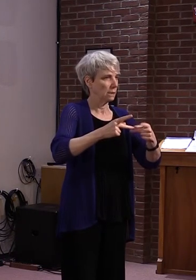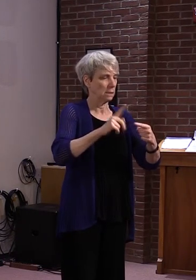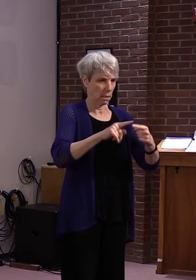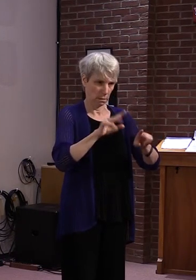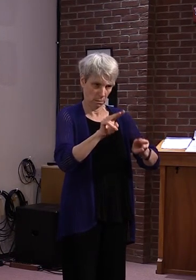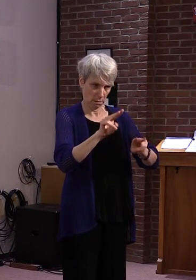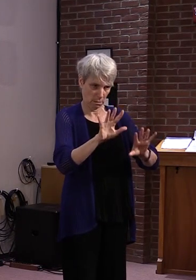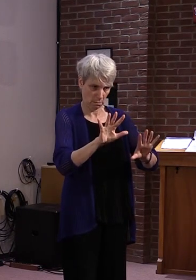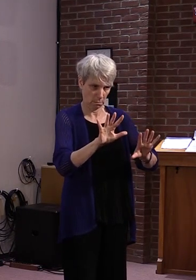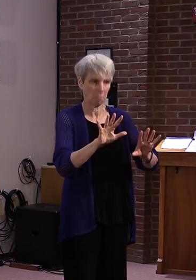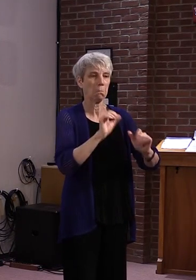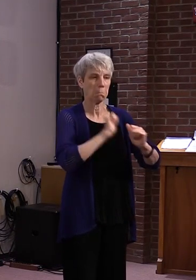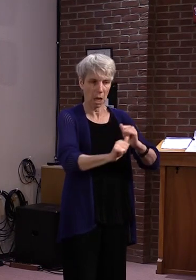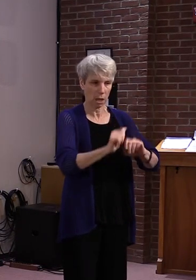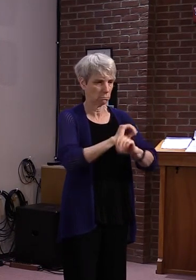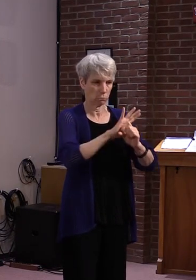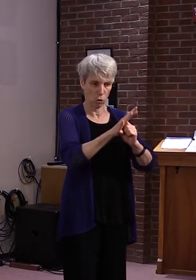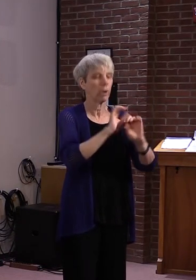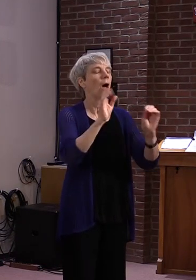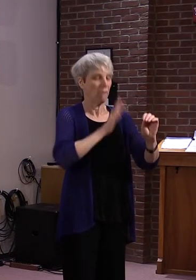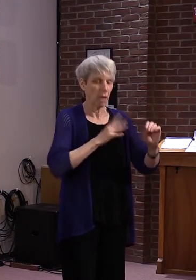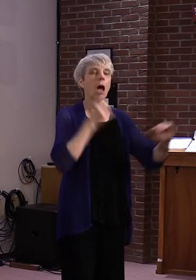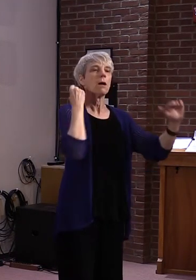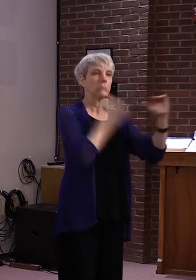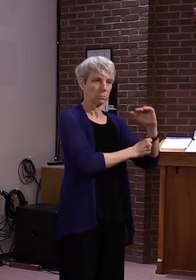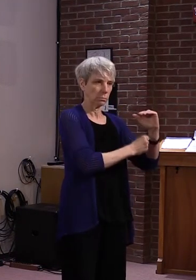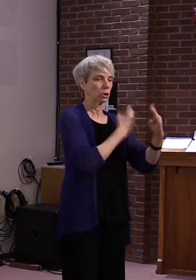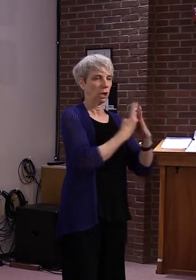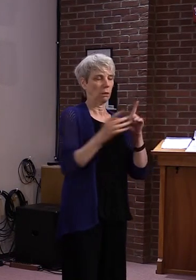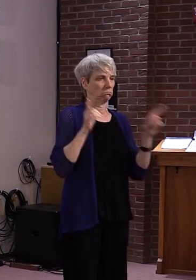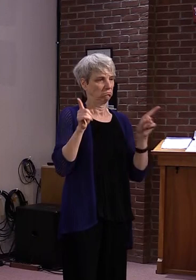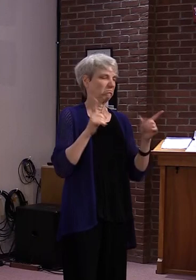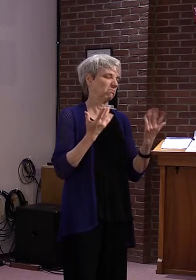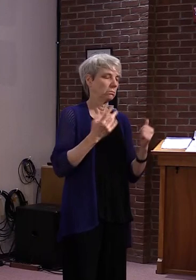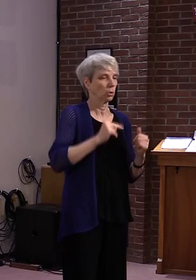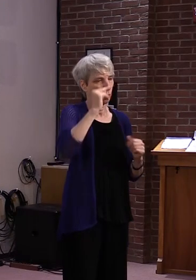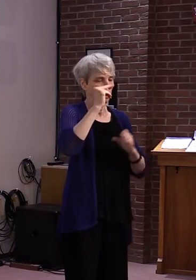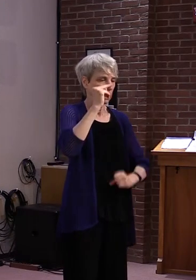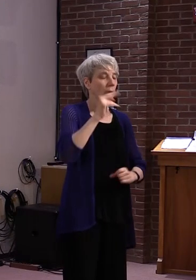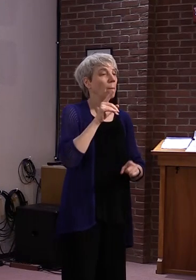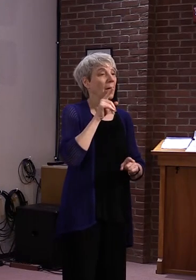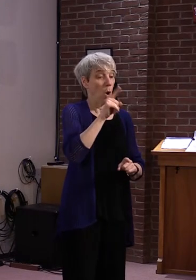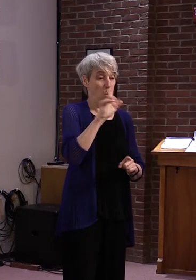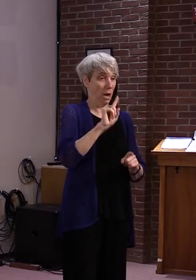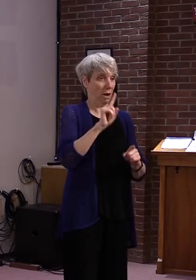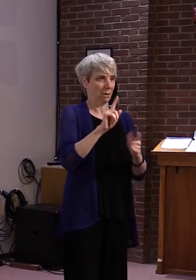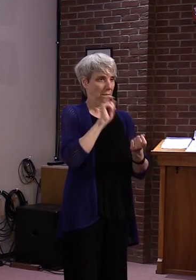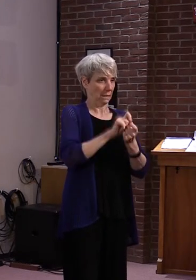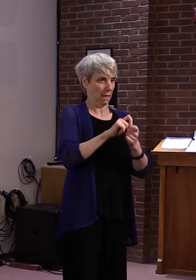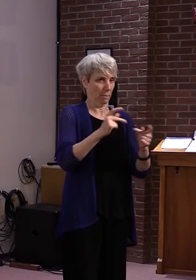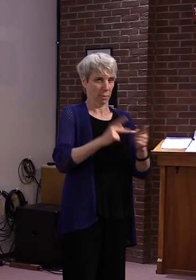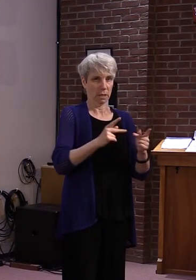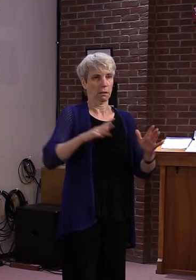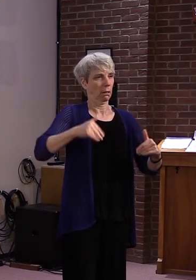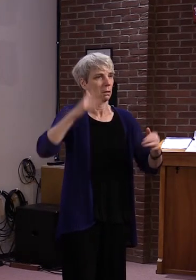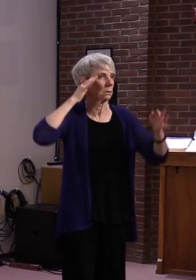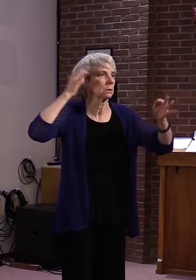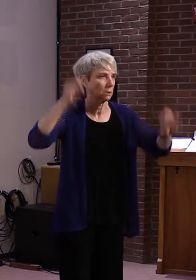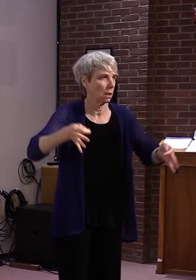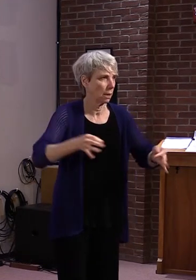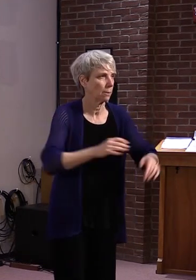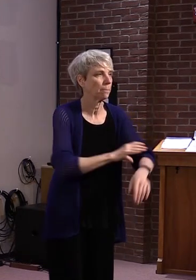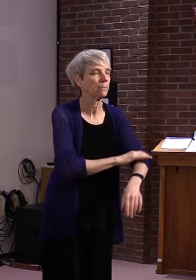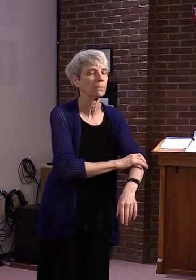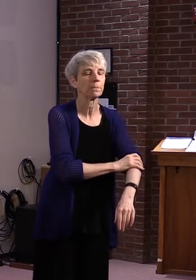But it hasn't been determined what those who where those facilities are located. I also want to just mention